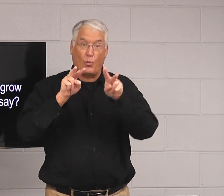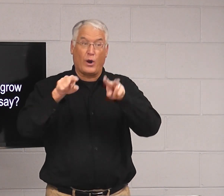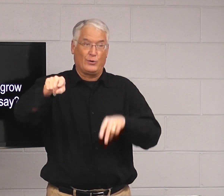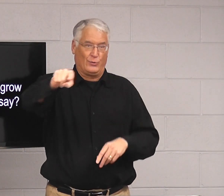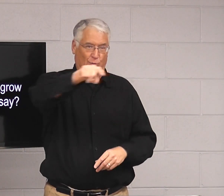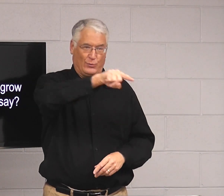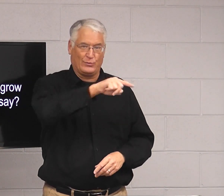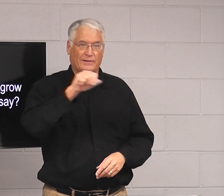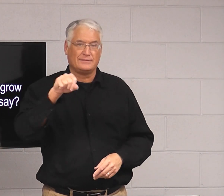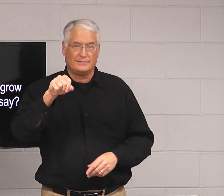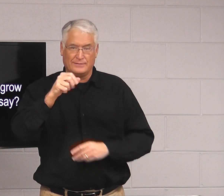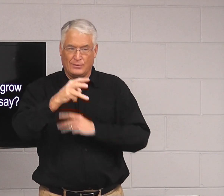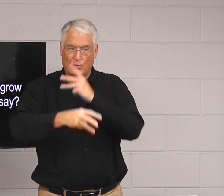The world is watching you.